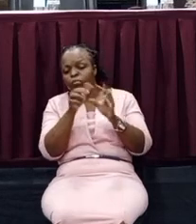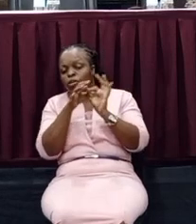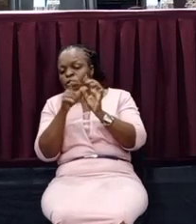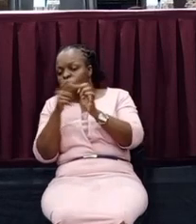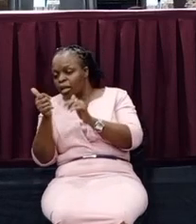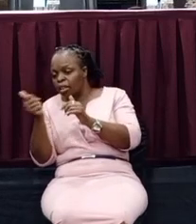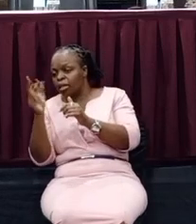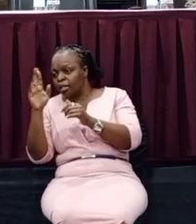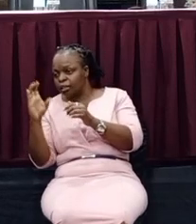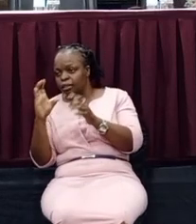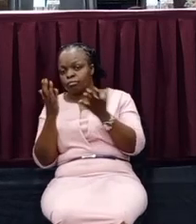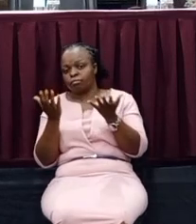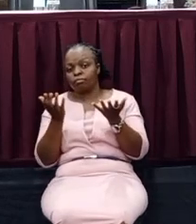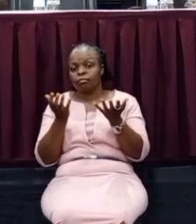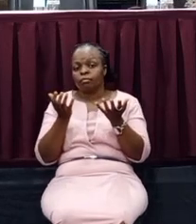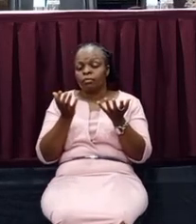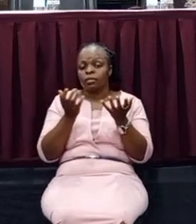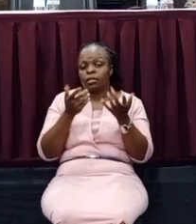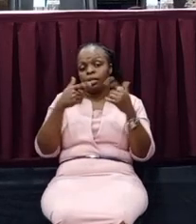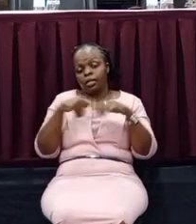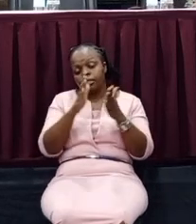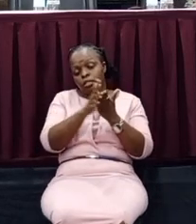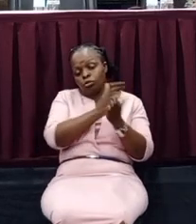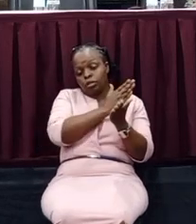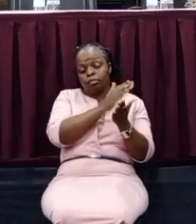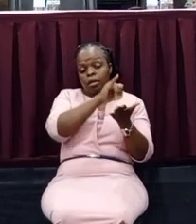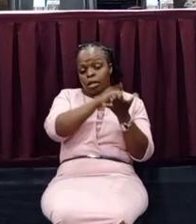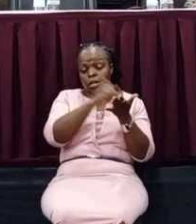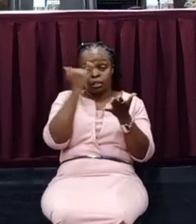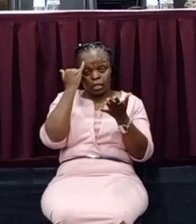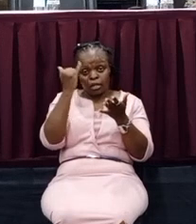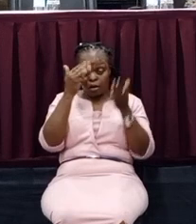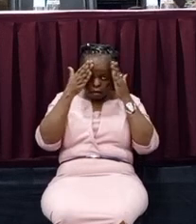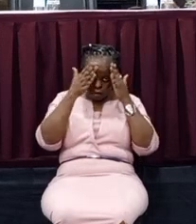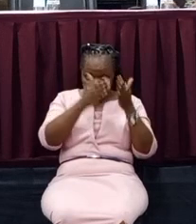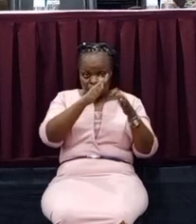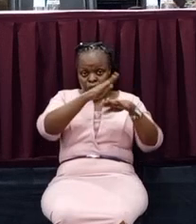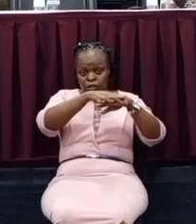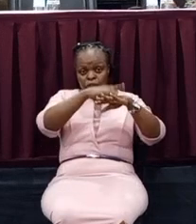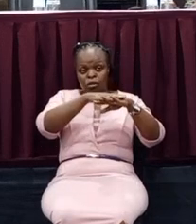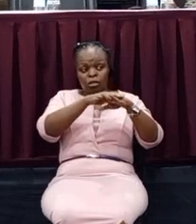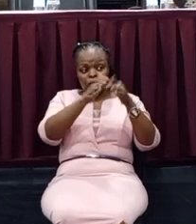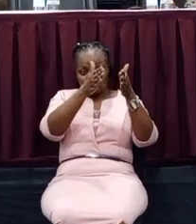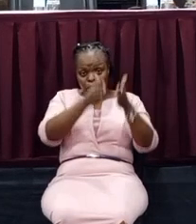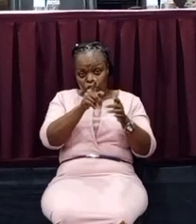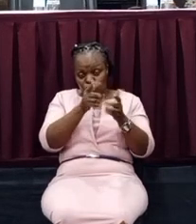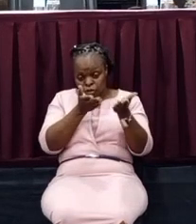the RC. Let's remove that mentality. Let's focus on the person we are serving, who is the customer.